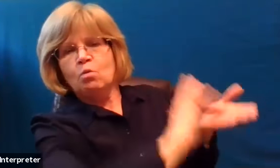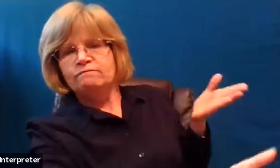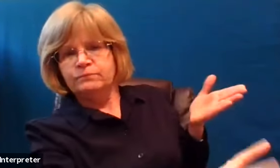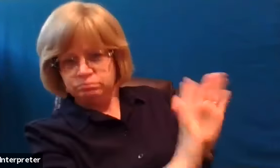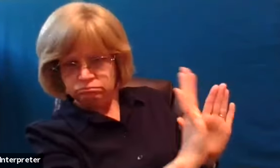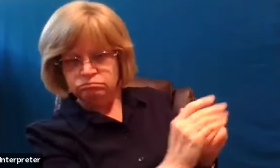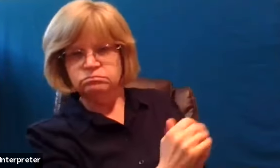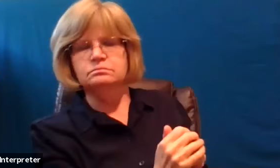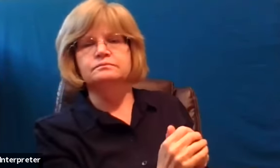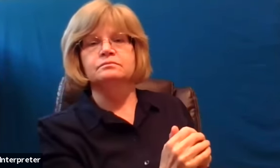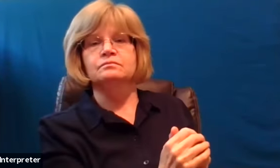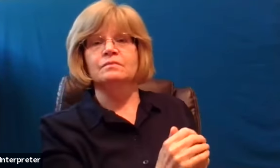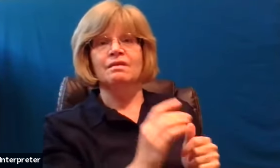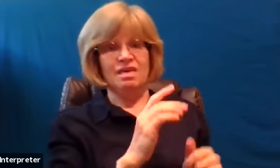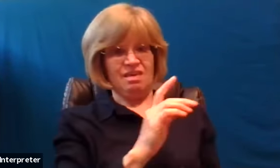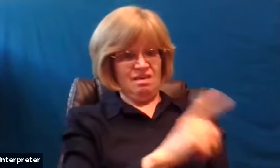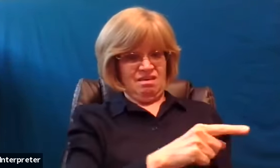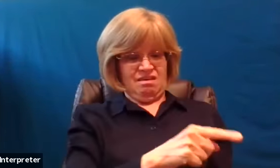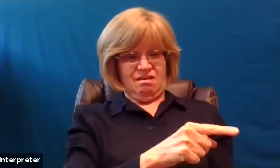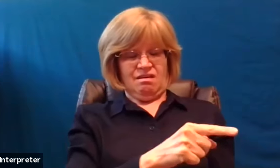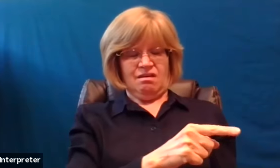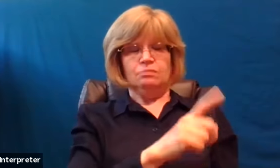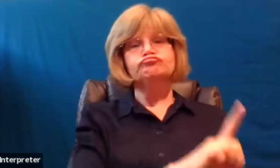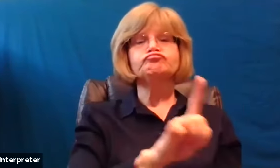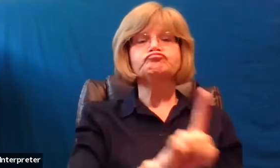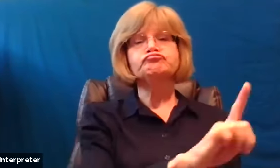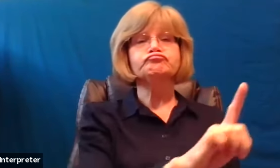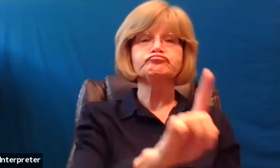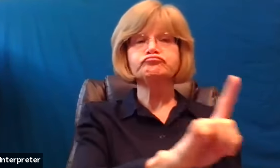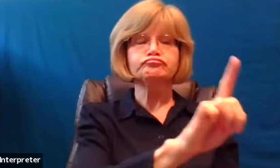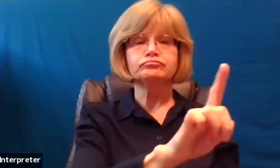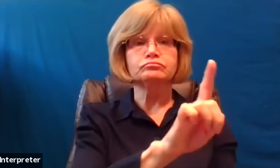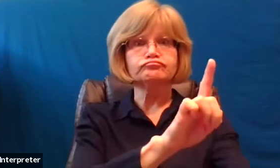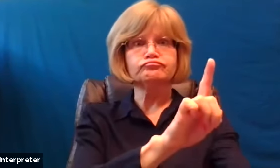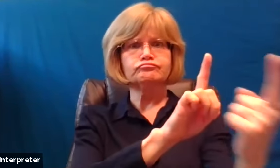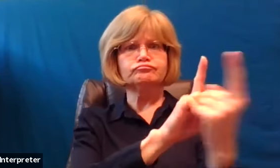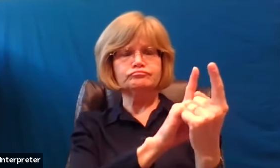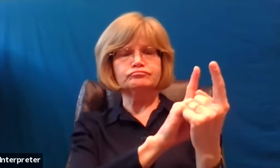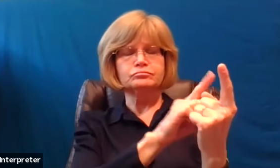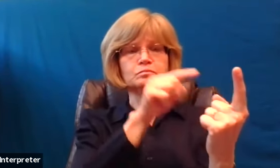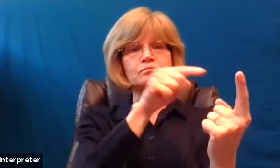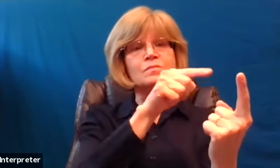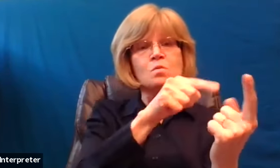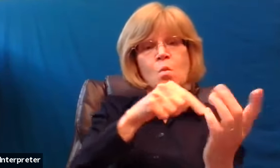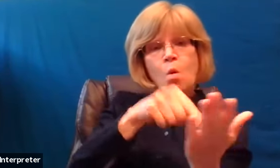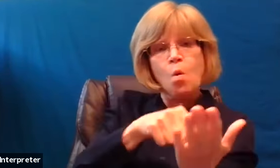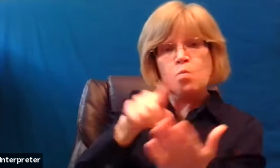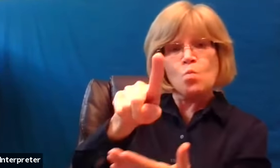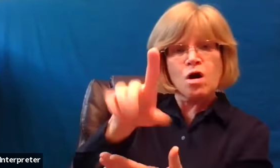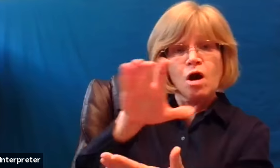same slave as he went out came upon one of his fellow slaves who owed him a hundred denarii and seizing